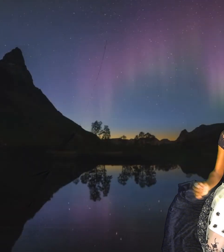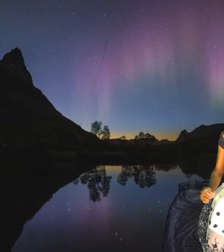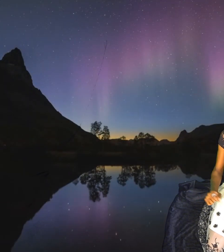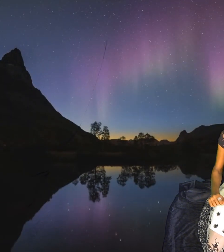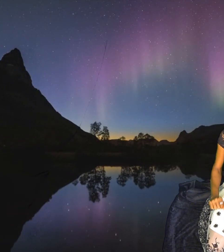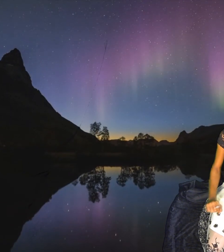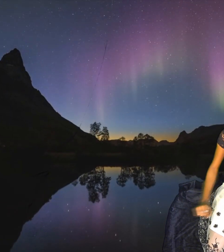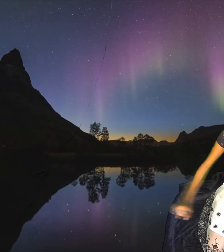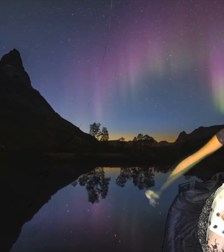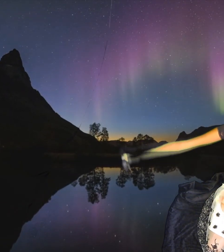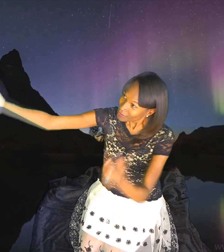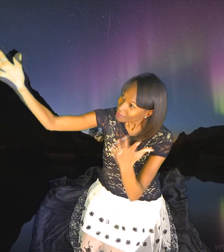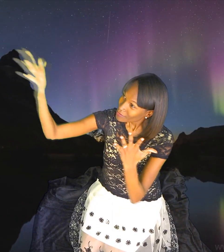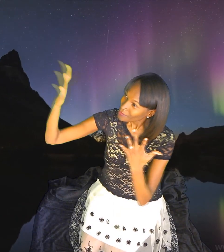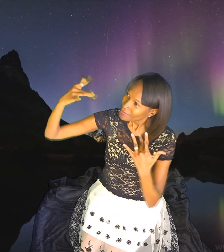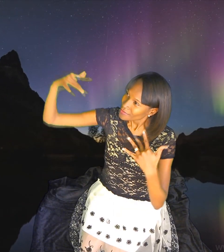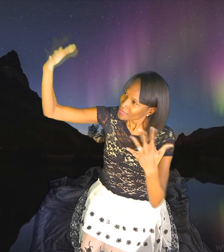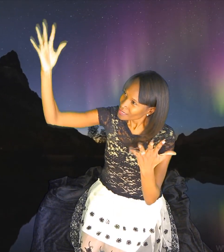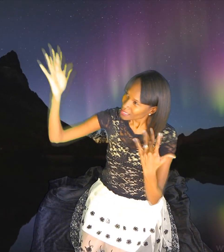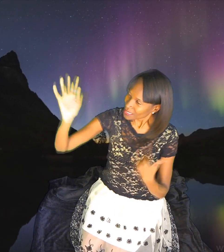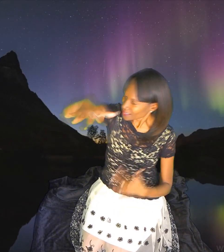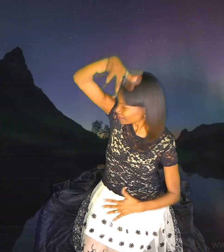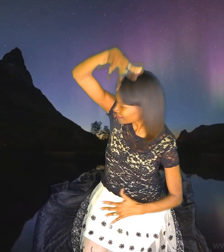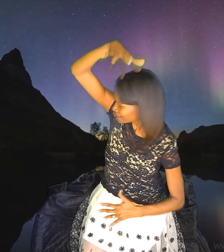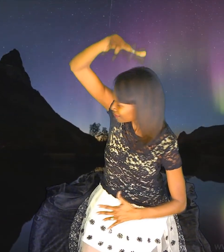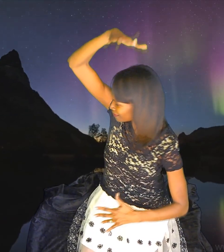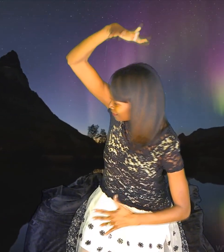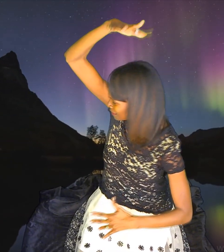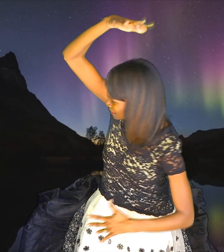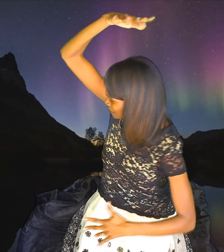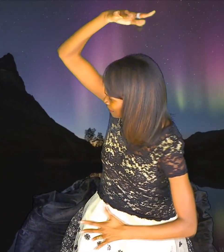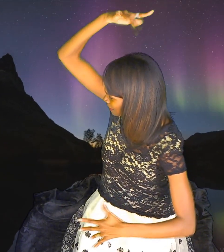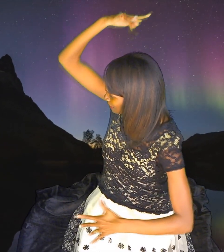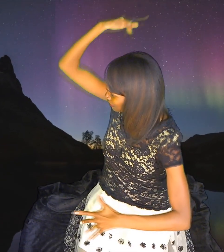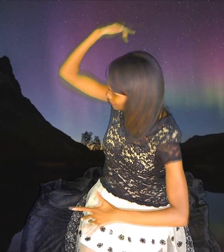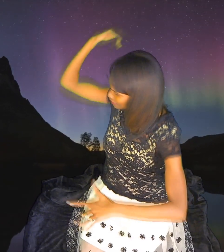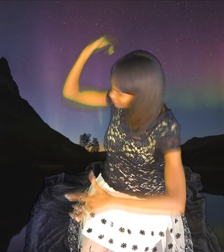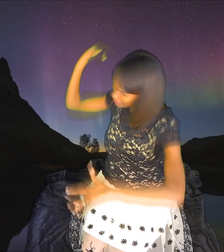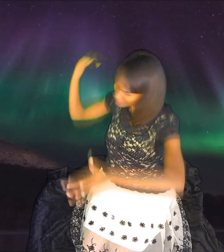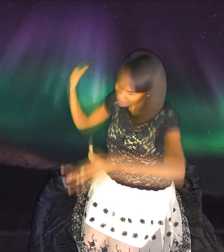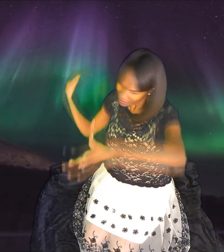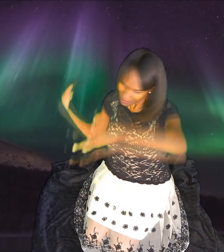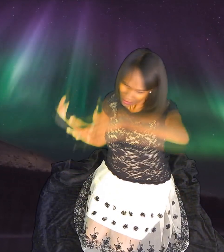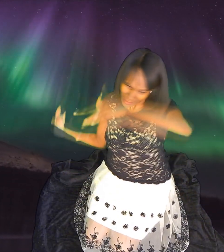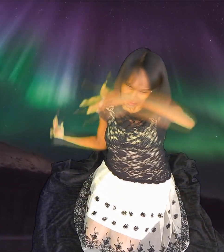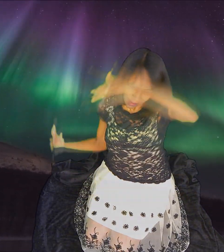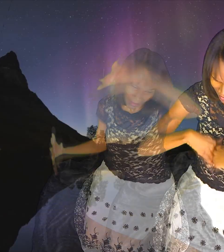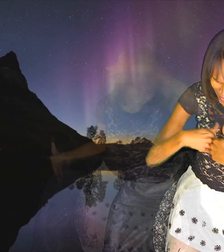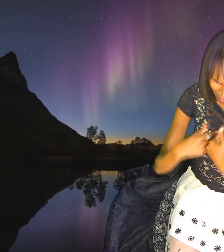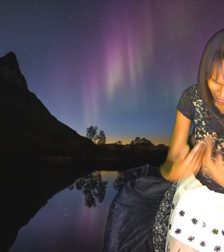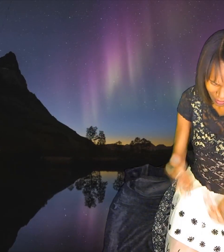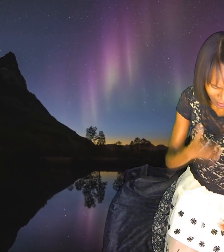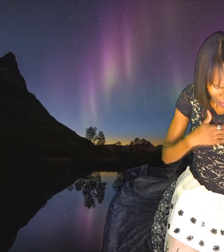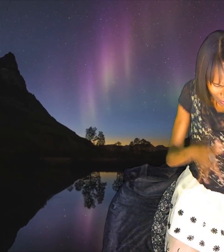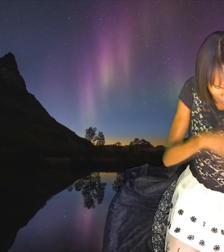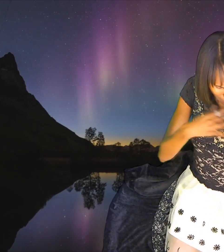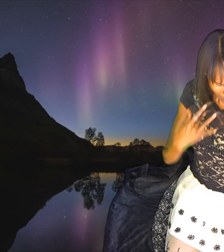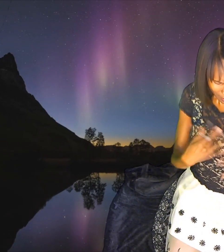To be surrounded by your glory What will my heart